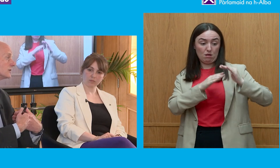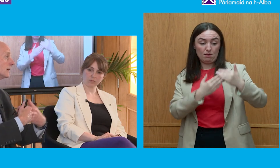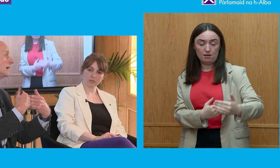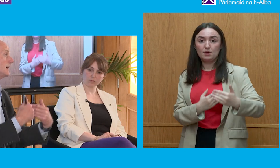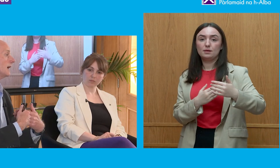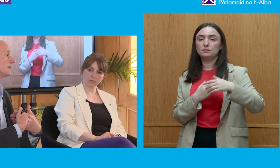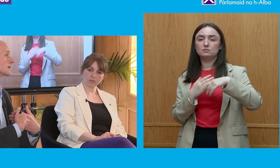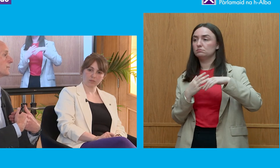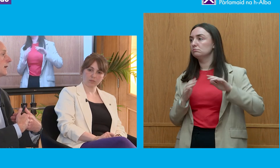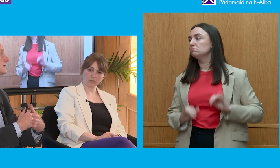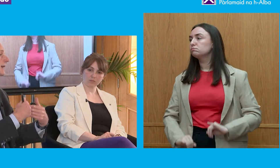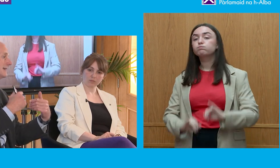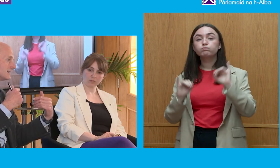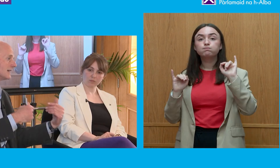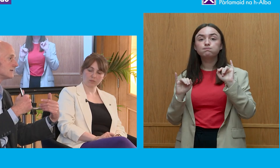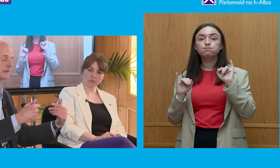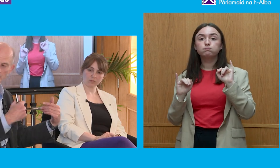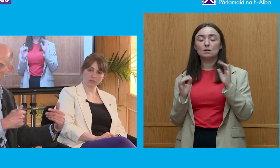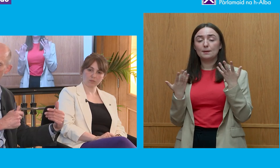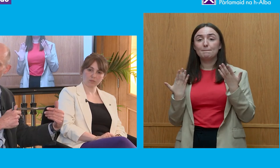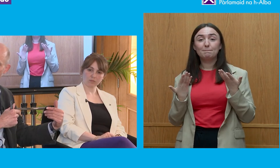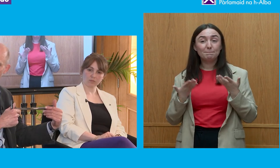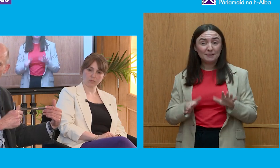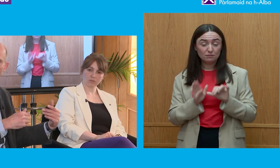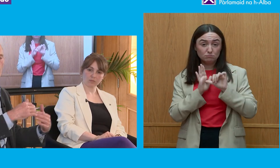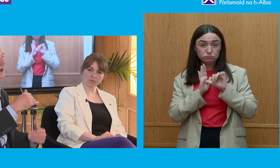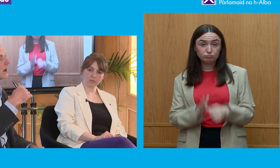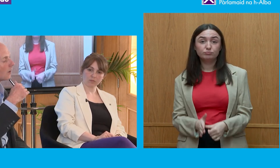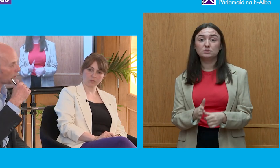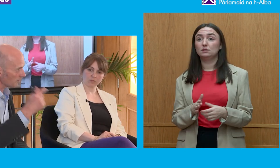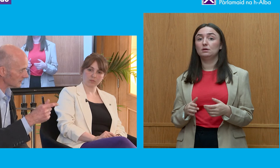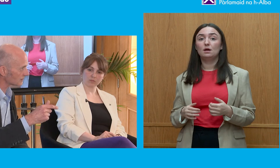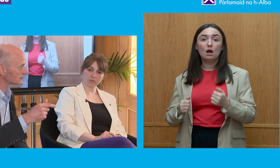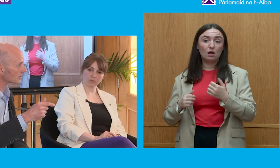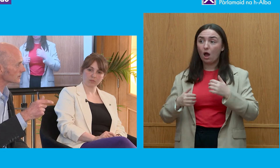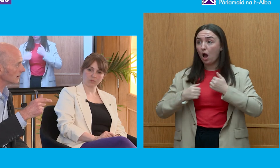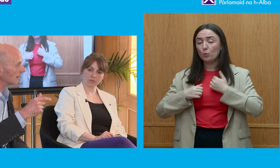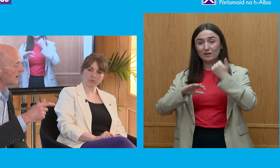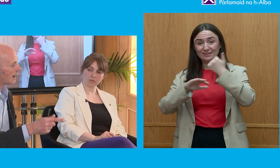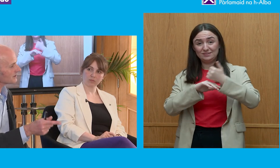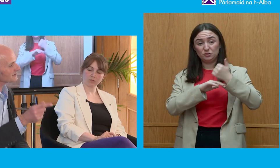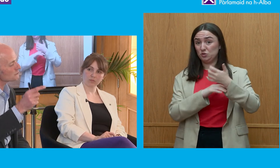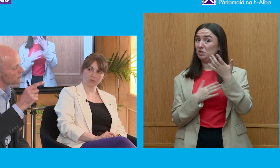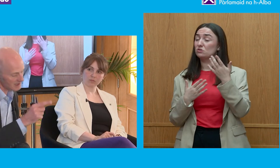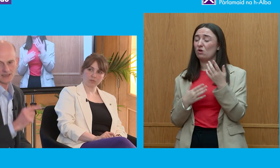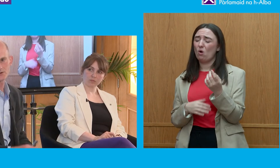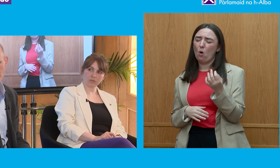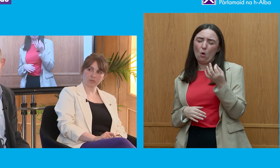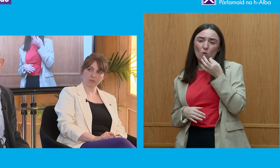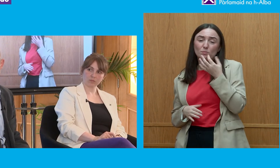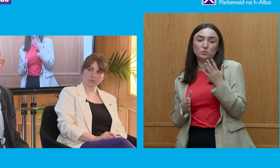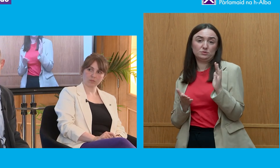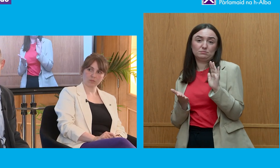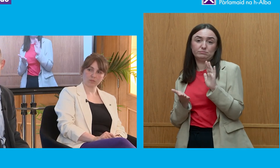comprehension and experience and it tested our institutions almost to destruction I think the really